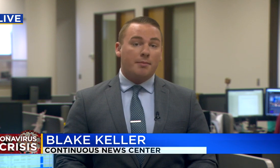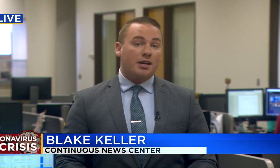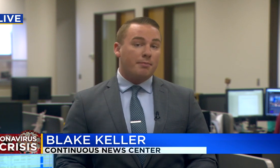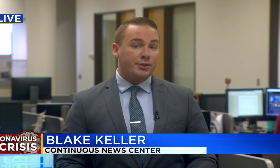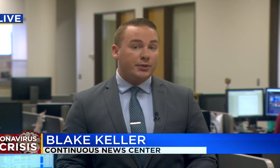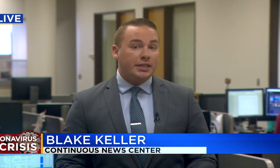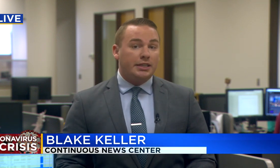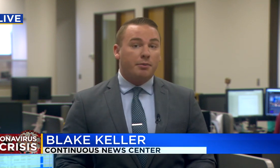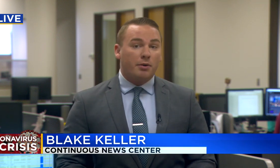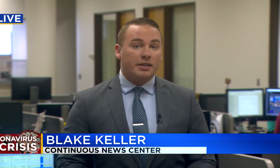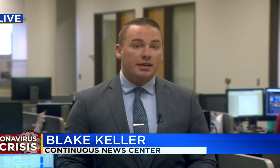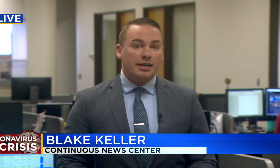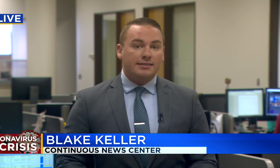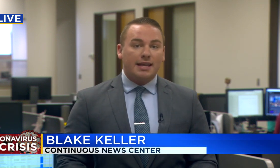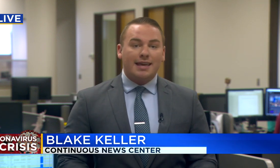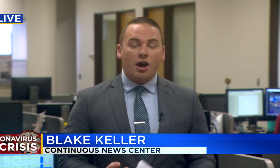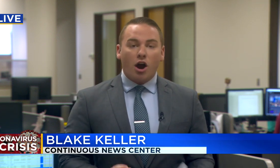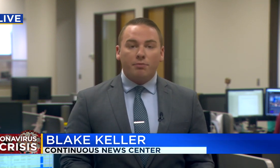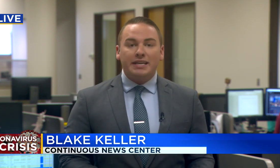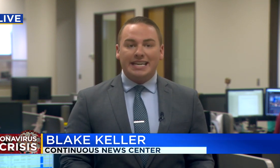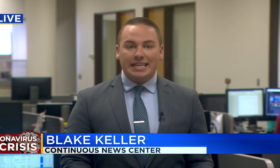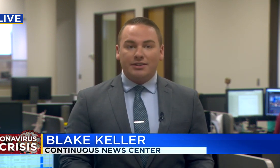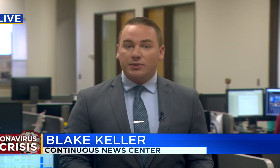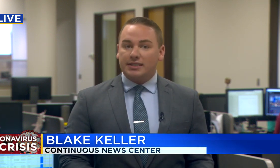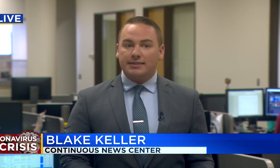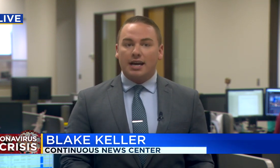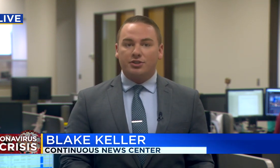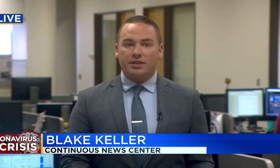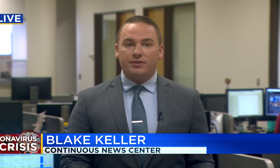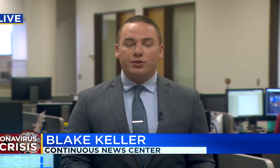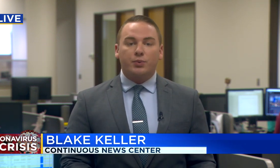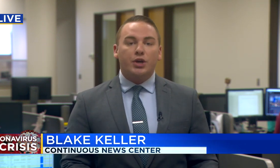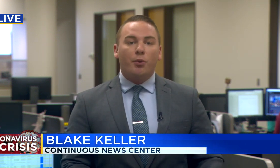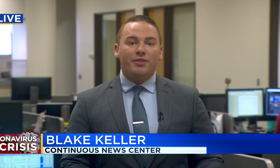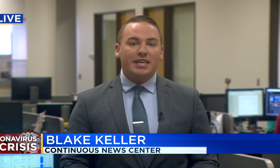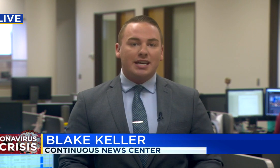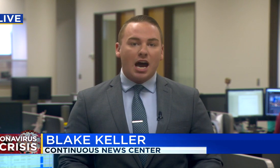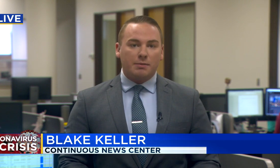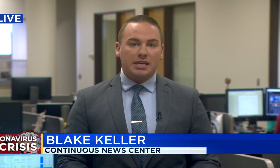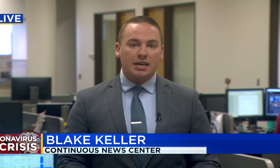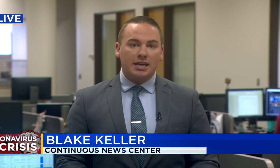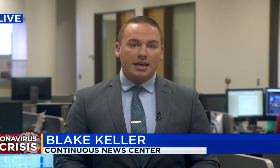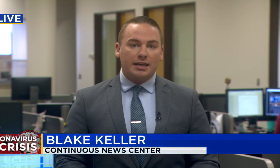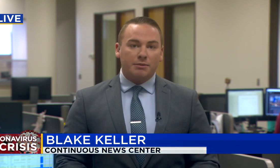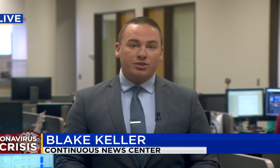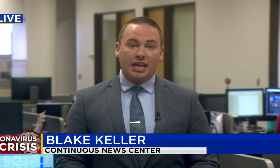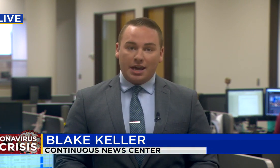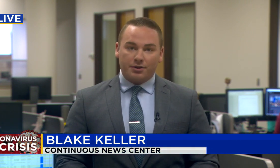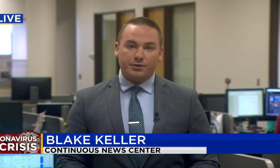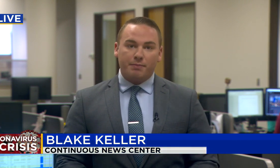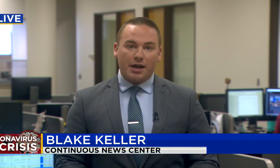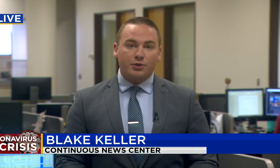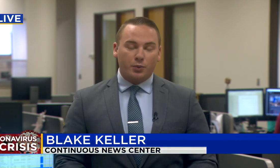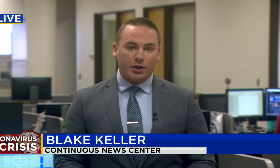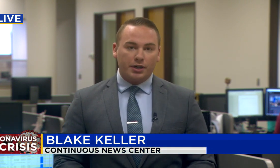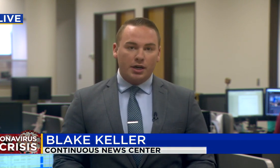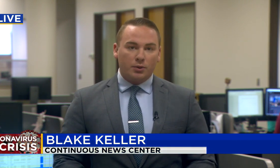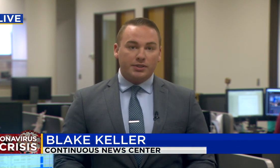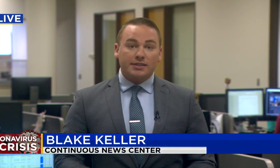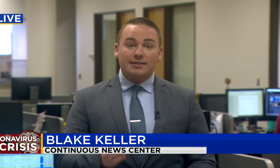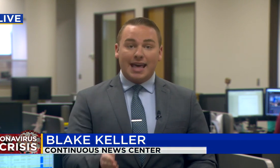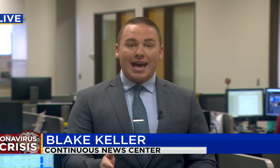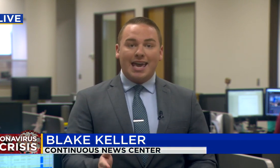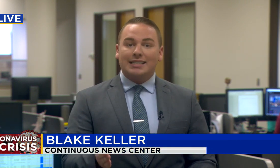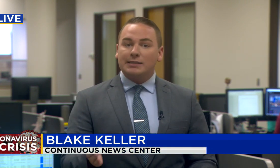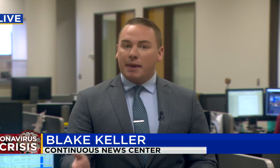and Economic Opportunity Department say they are beginning those discussions to reopen the economy and get Michiganders back to work.